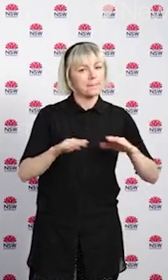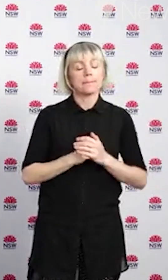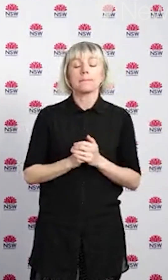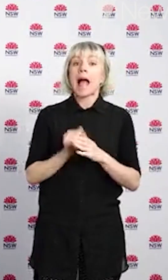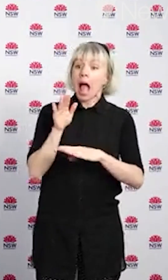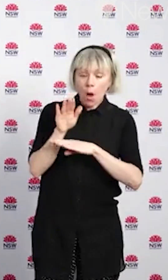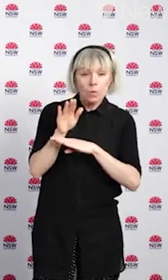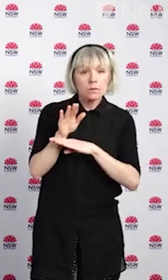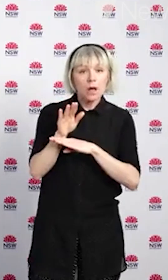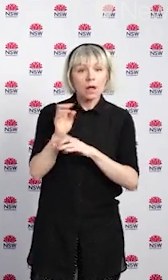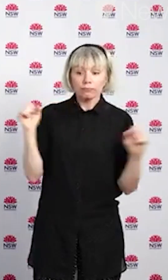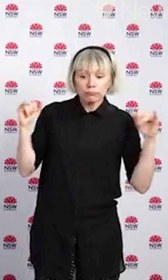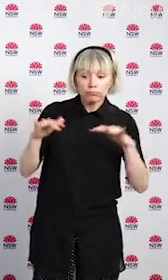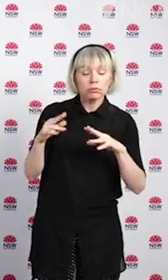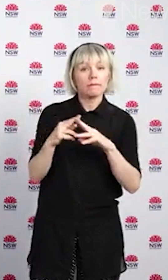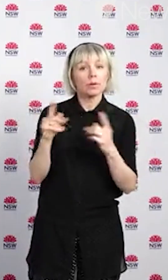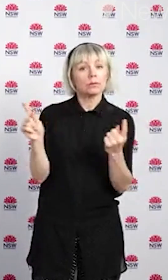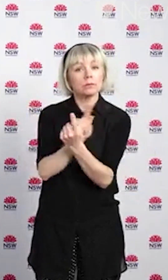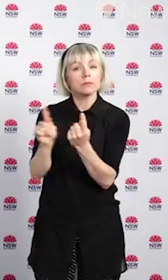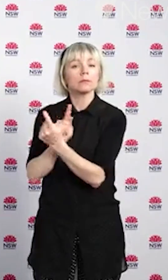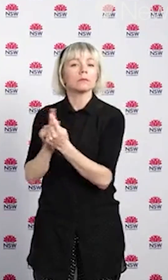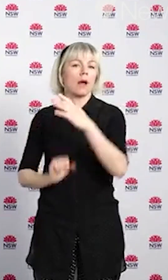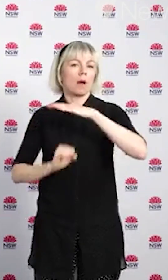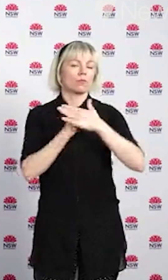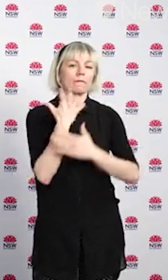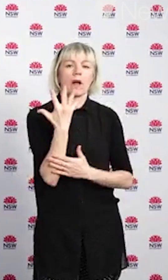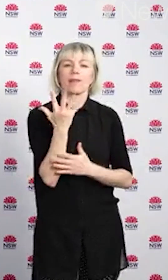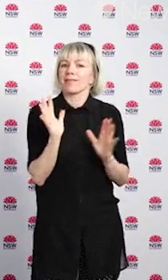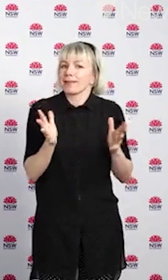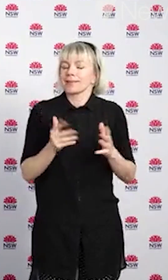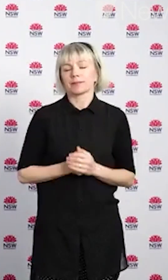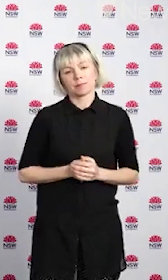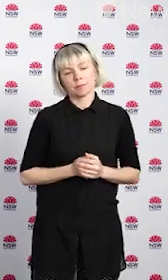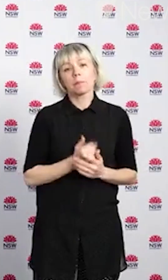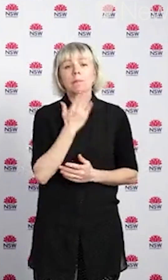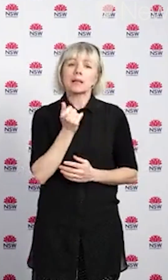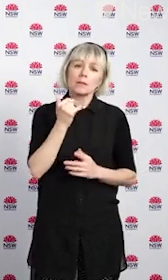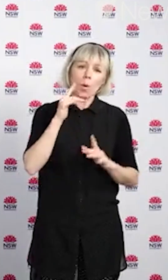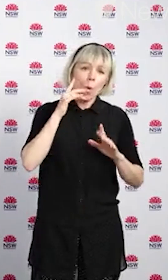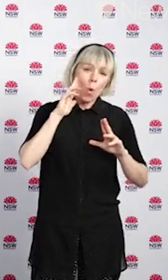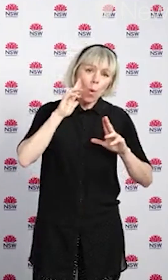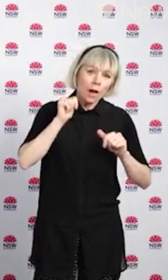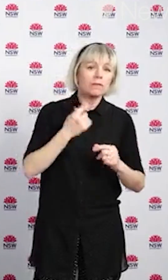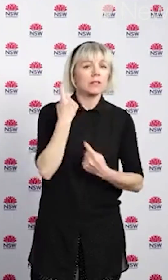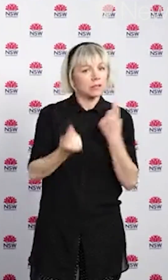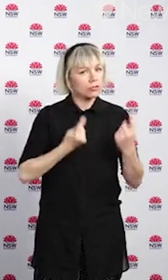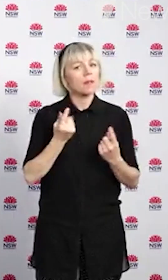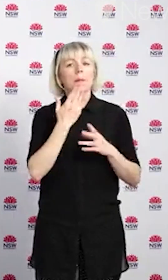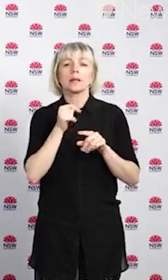remains at five. So please take care of each other, please follow the rules to help protect us all.